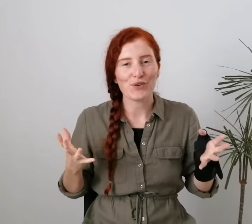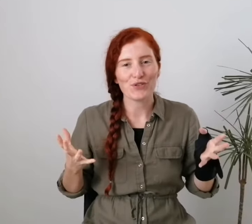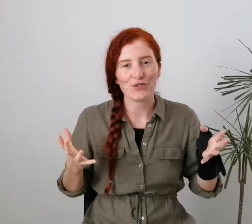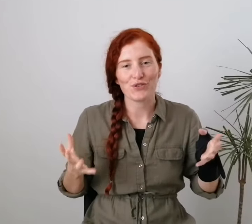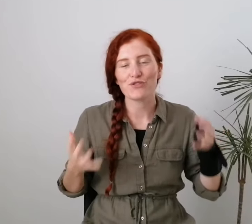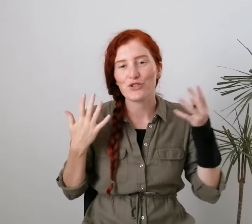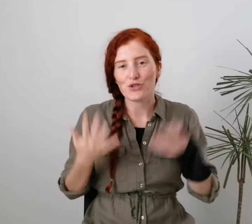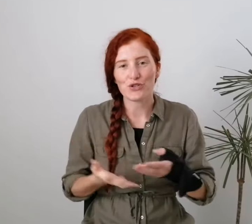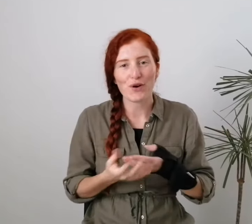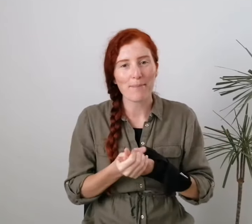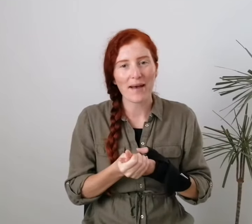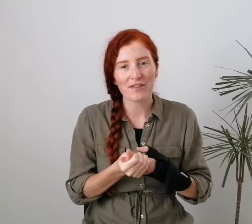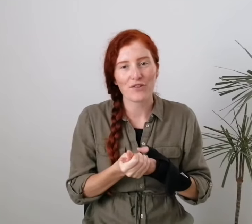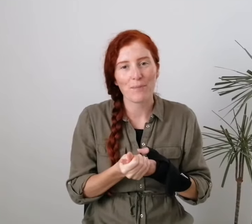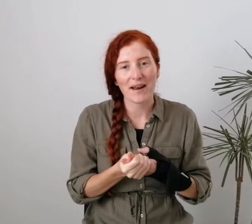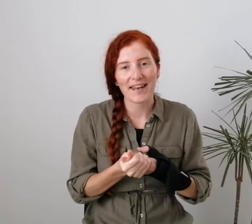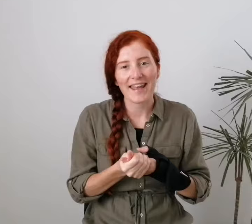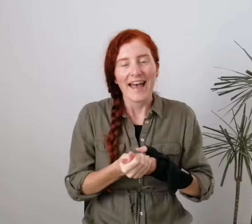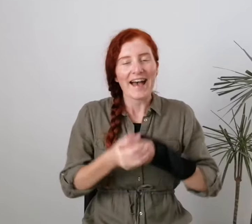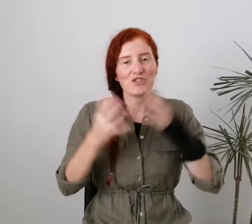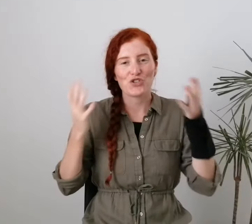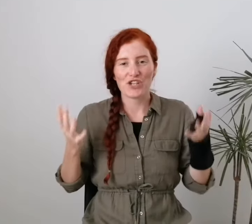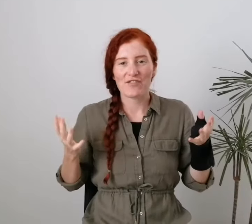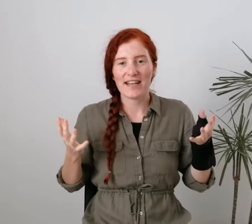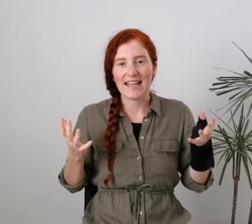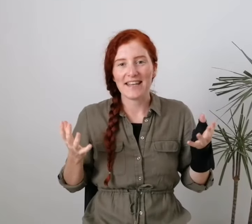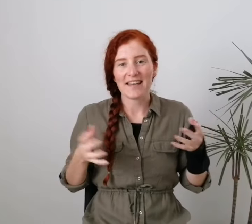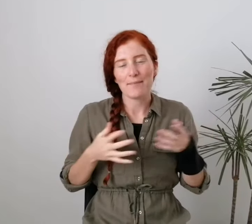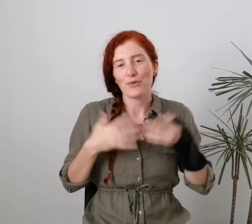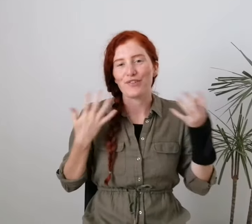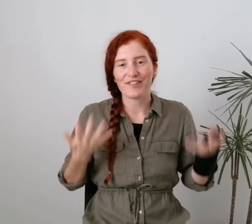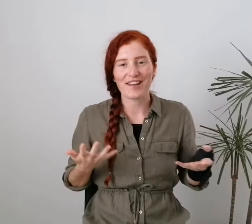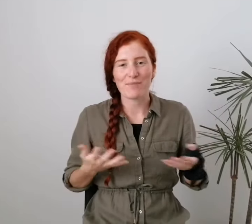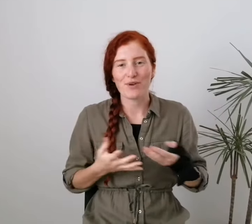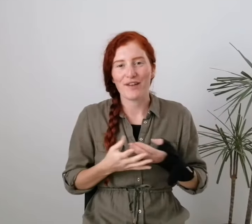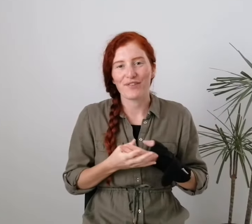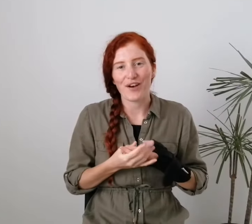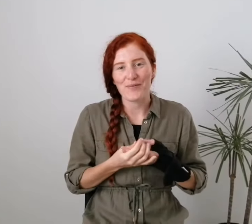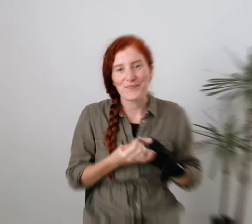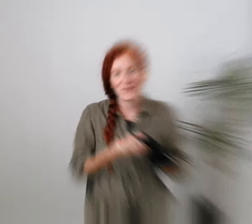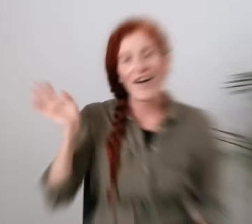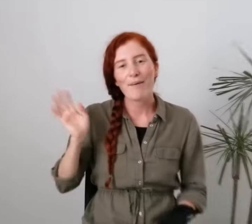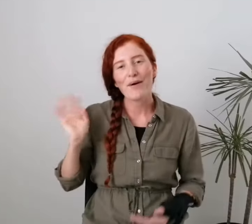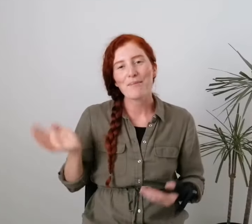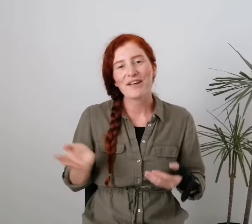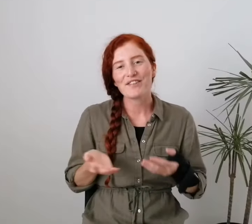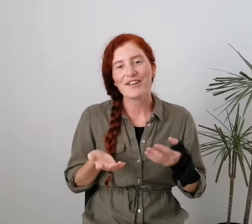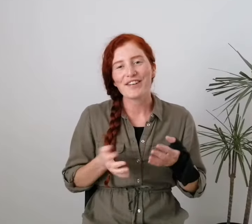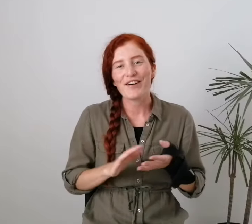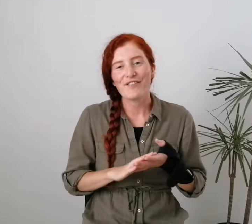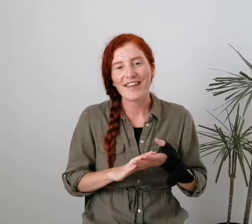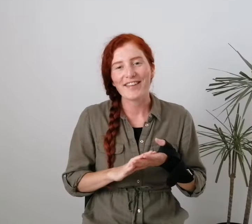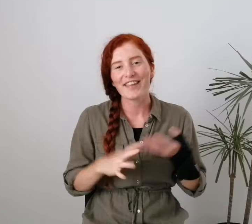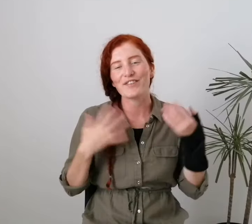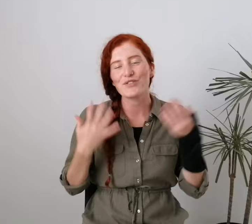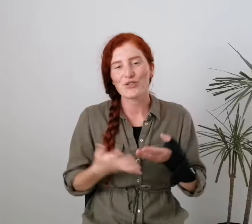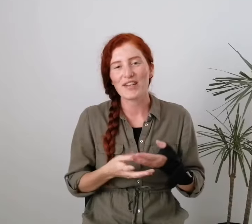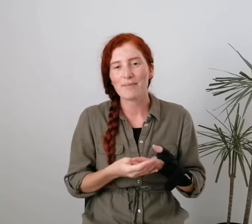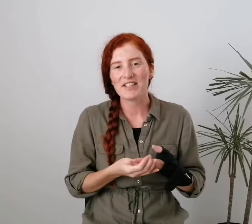you can do to reduce your impact on the planet and just generally lead a more sustainable lifestyle. Hi, welcome back to Red Coal Vegan. Thanks for joining me